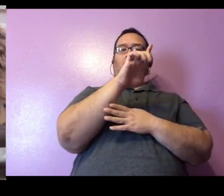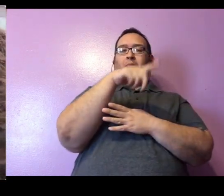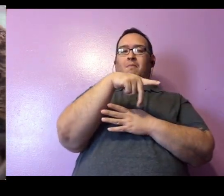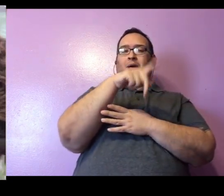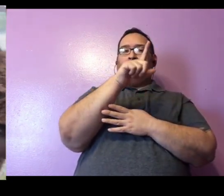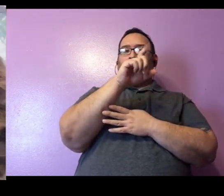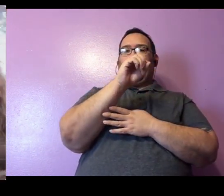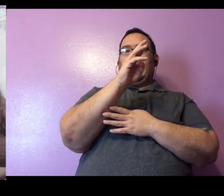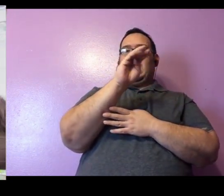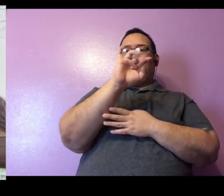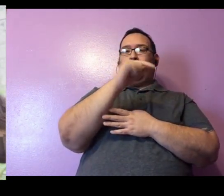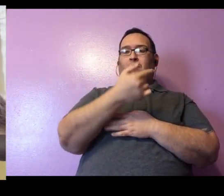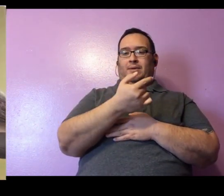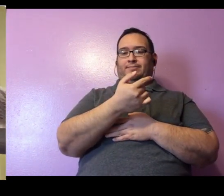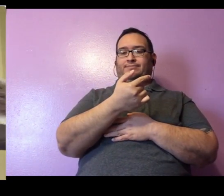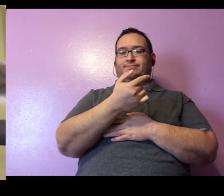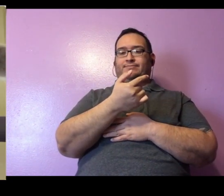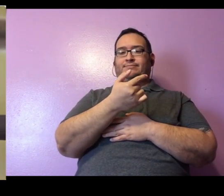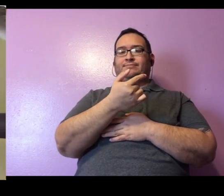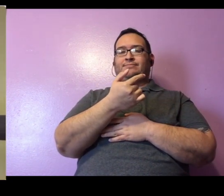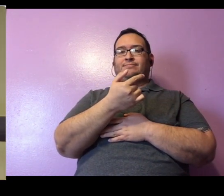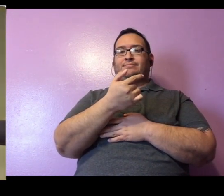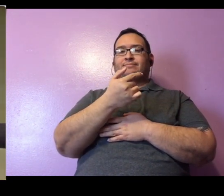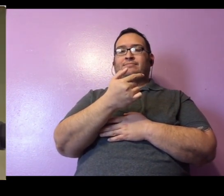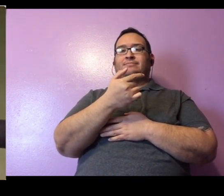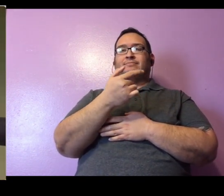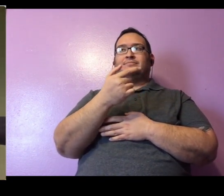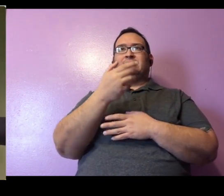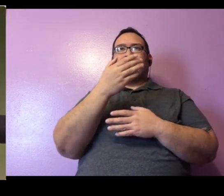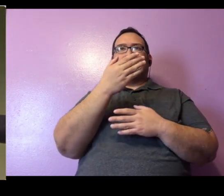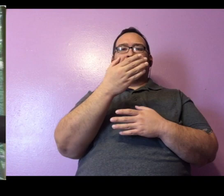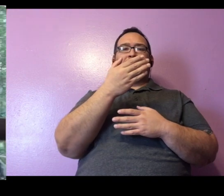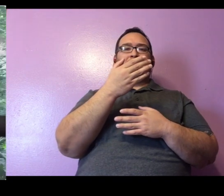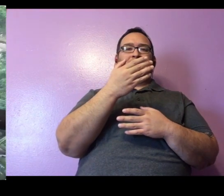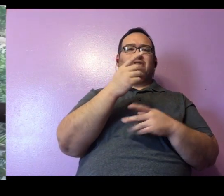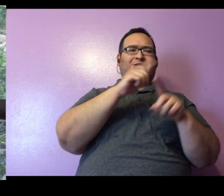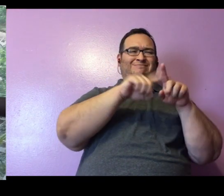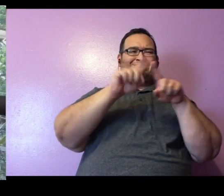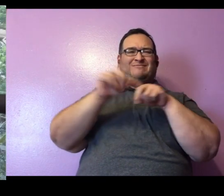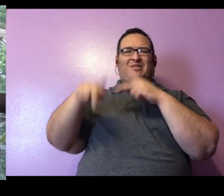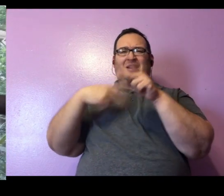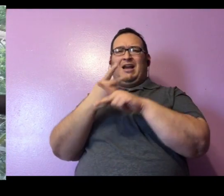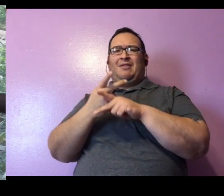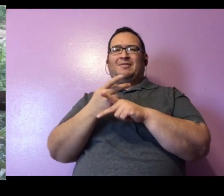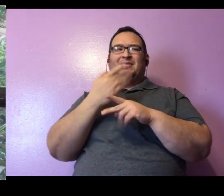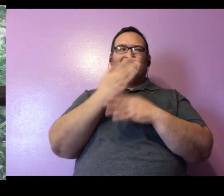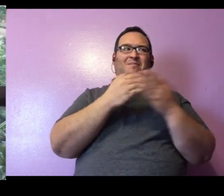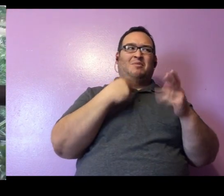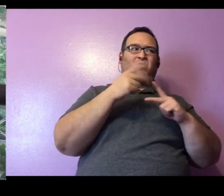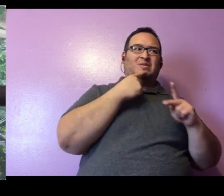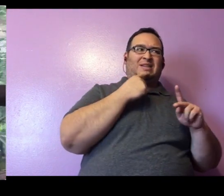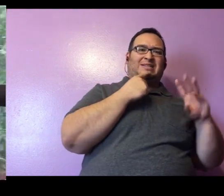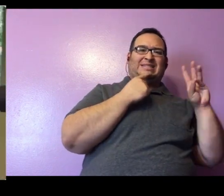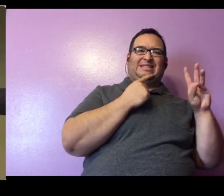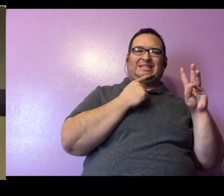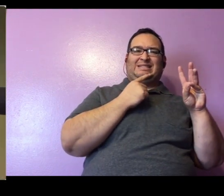So there are all sorts of different subspecies of Venturong. Some say six, some say nine. But Lucille is a Palawan Venturong. So she is